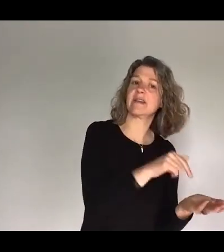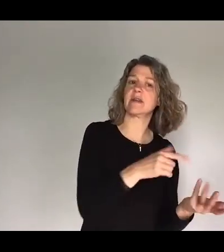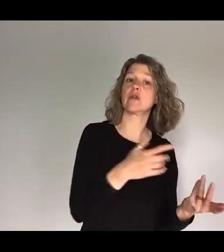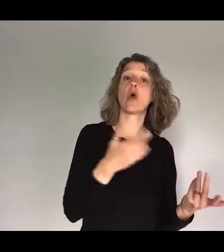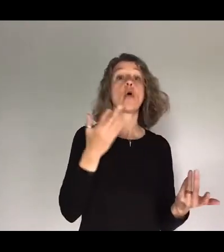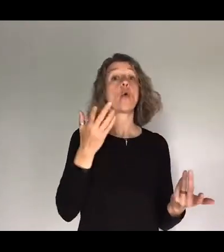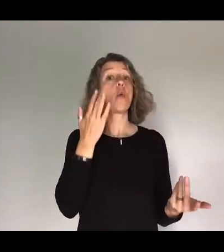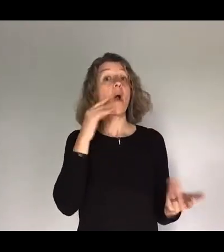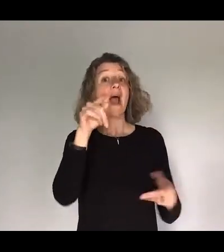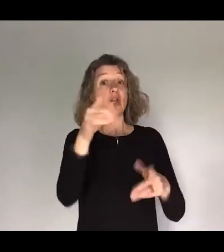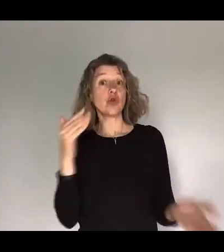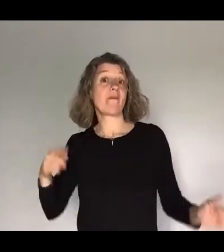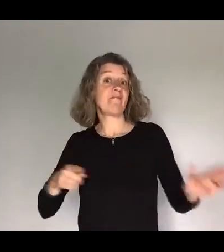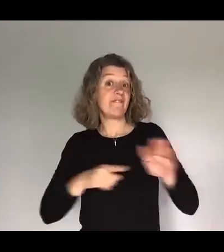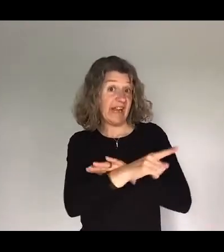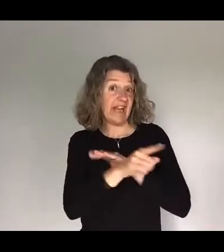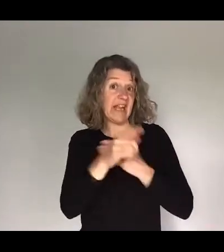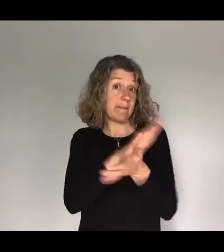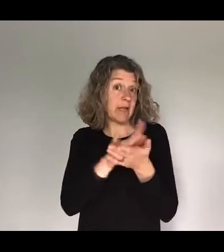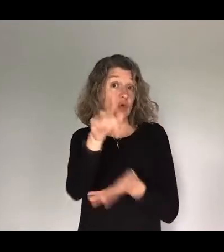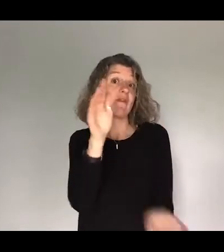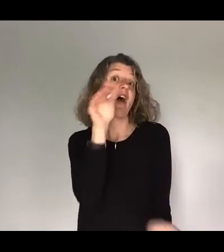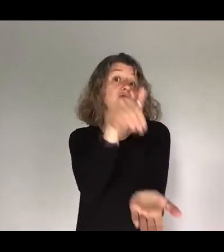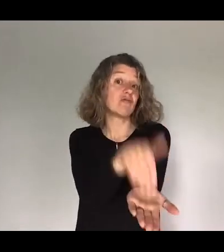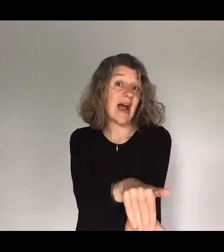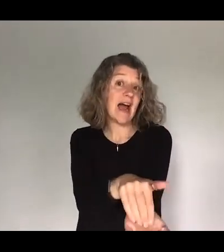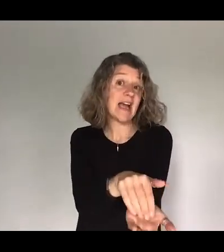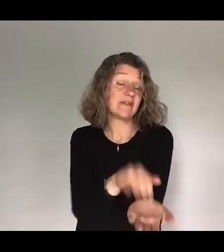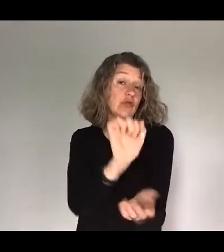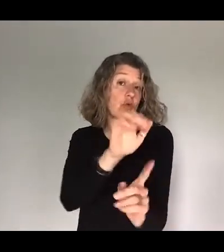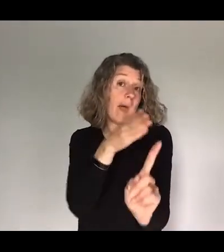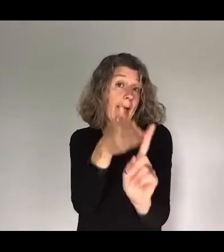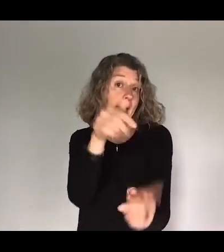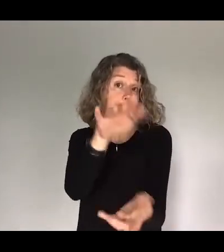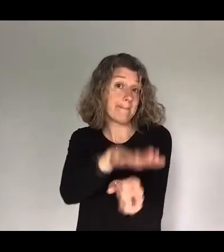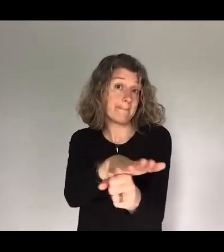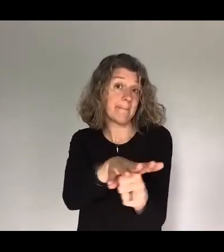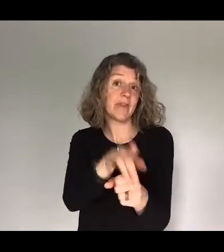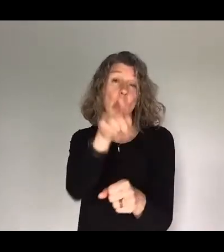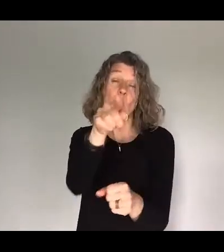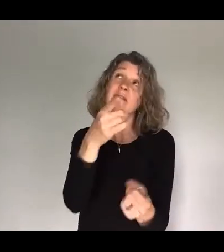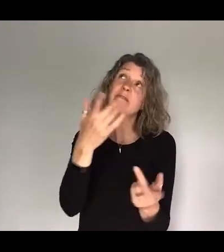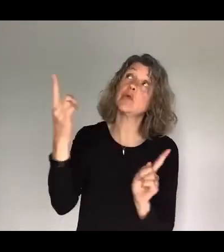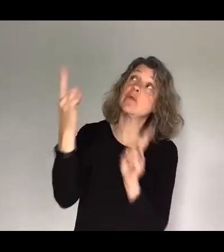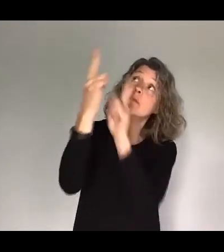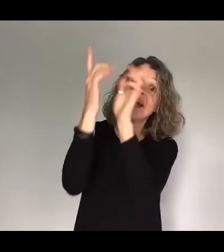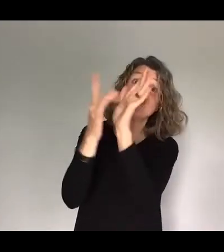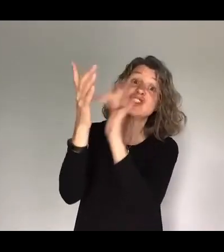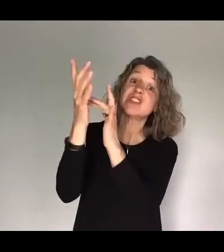already arrived at your destination so if you have come to Jesus and you've taken him up on that Matthew